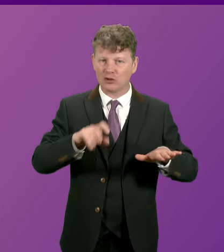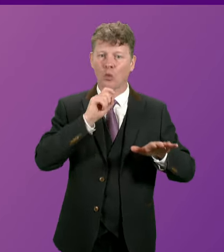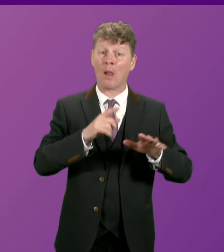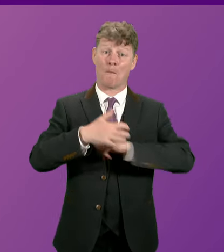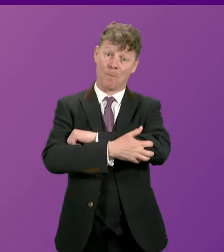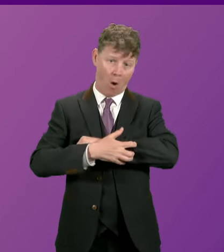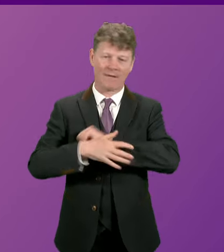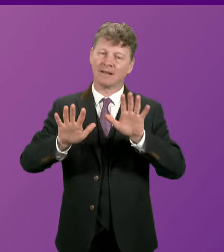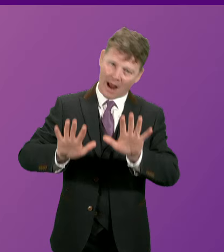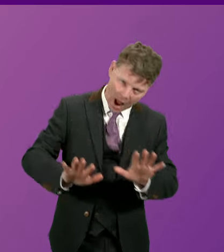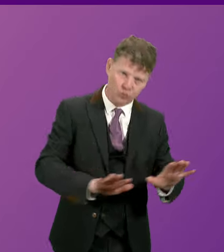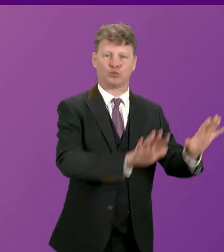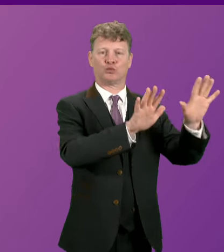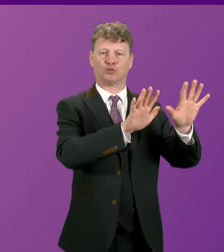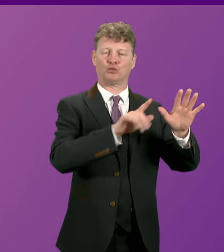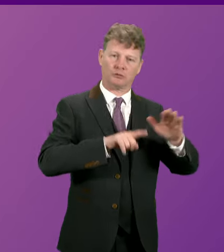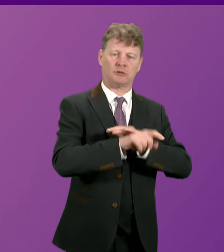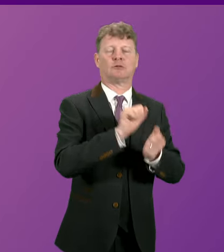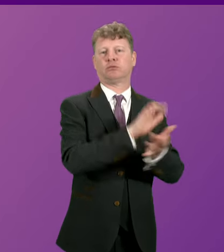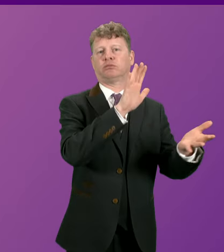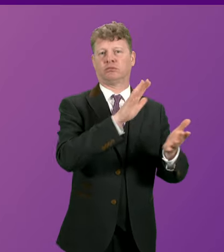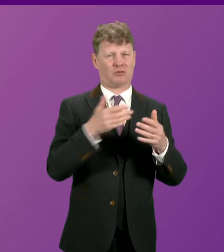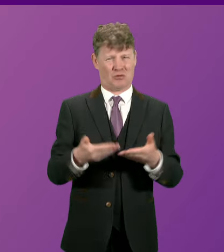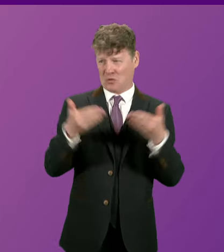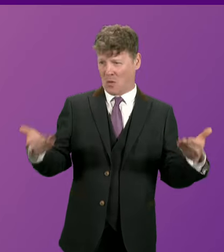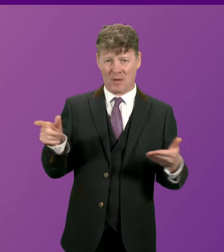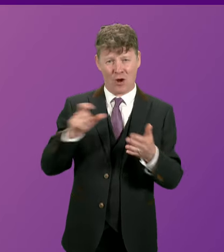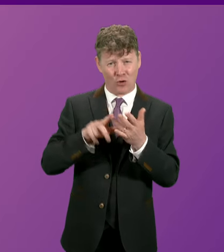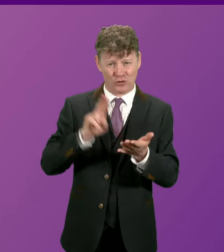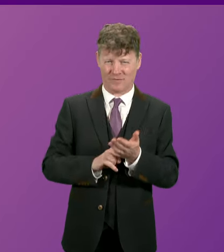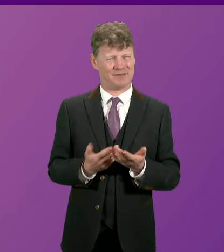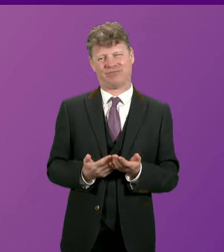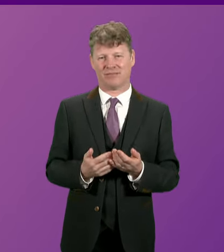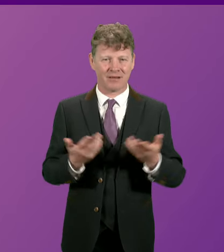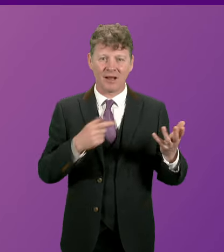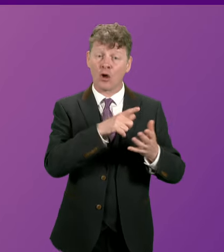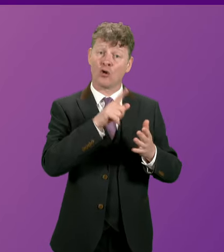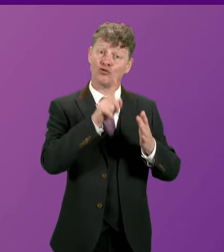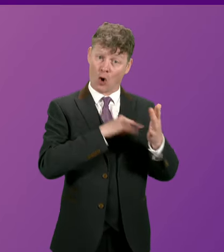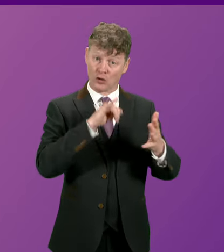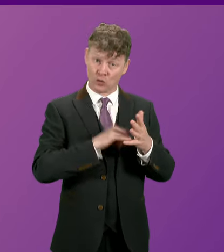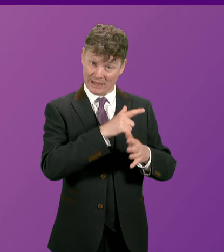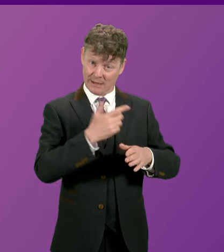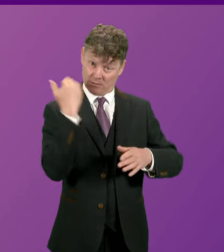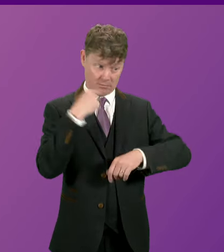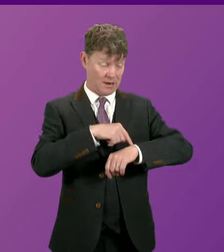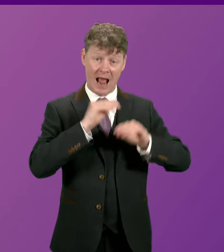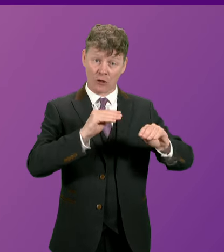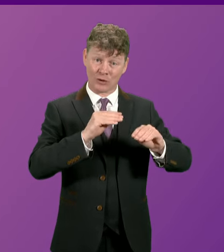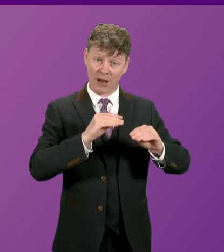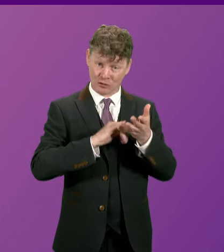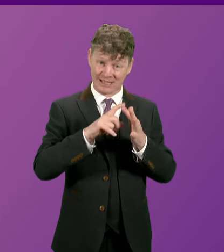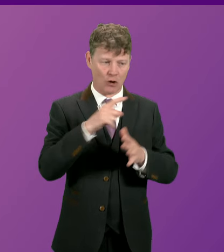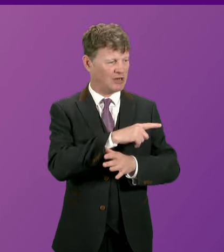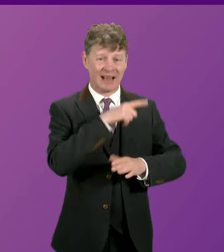year. In very stark contrast to the Conservatives. It's through John Swinney's efforts in education, the foundations that he